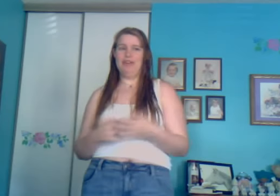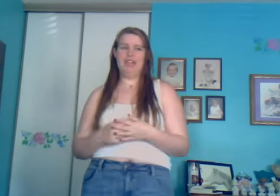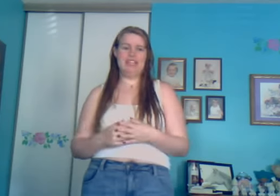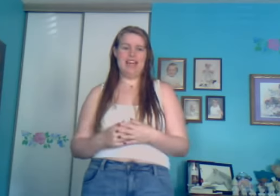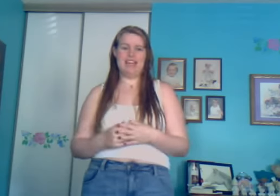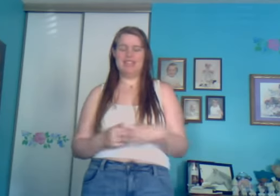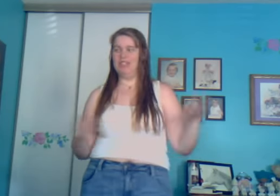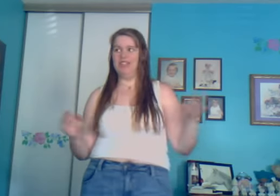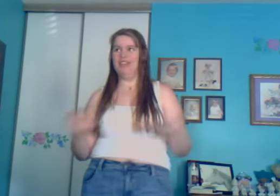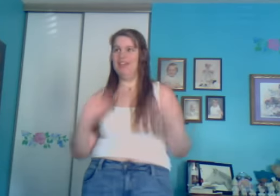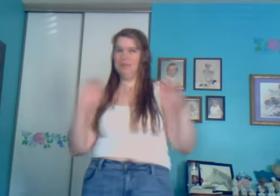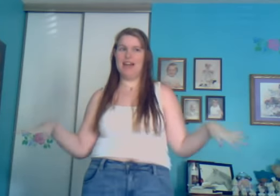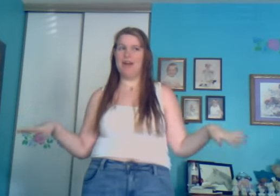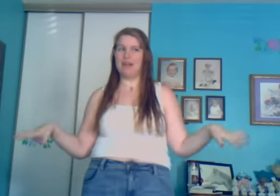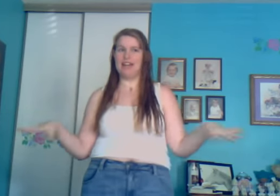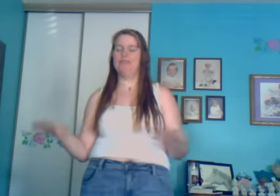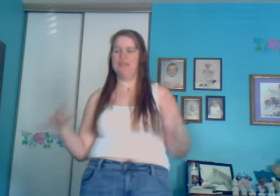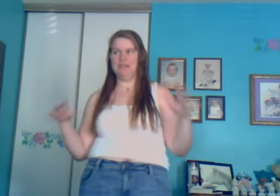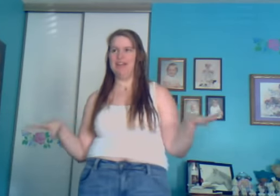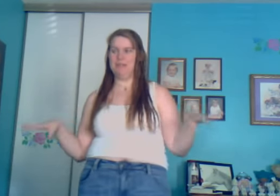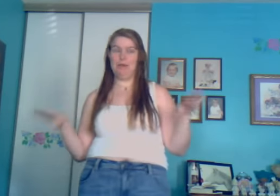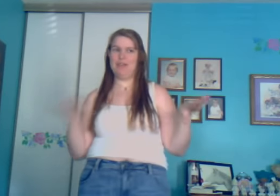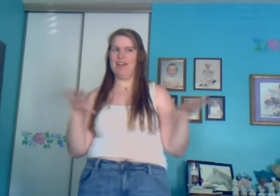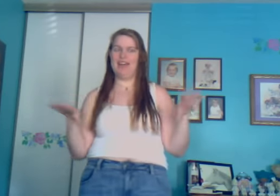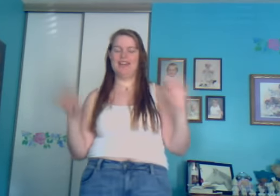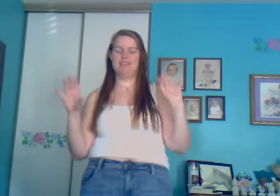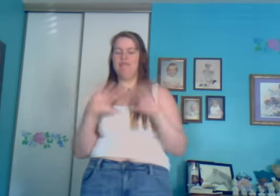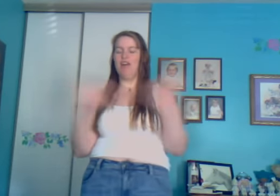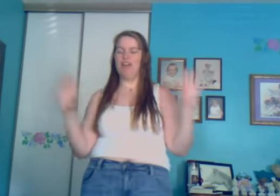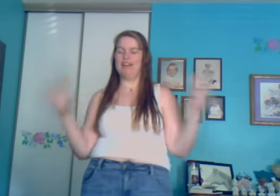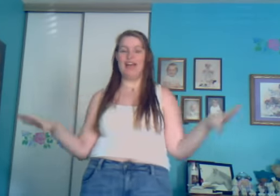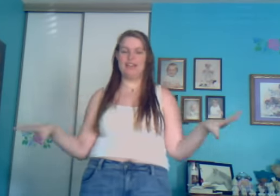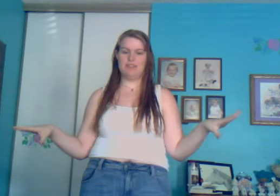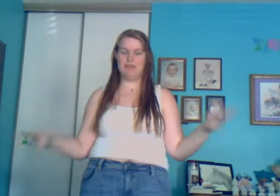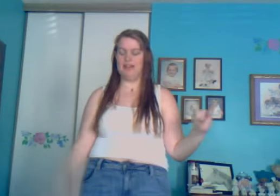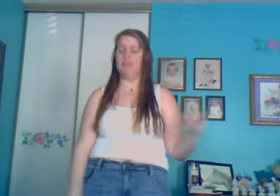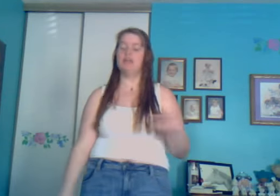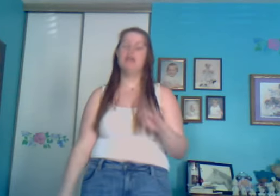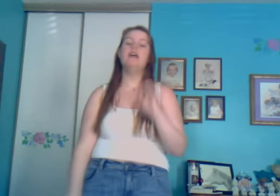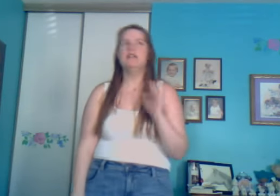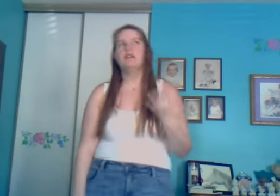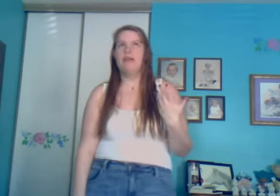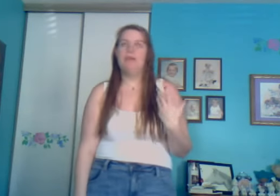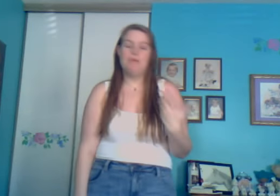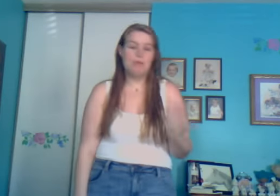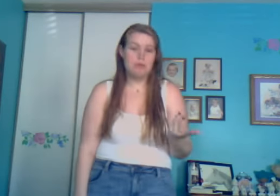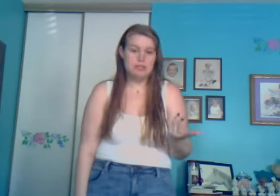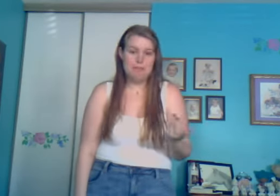today because it just, it was not working out, and we were starting to both get headaches from falling and dying so many times. Okay, maybe we were just embarrassed.